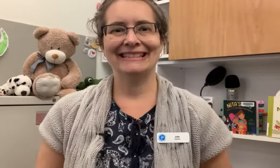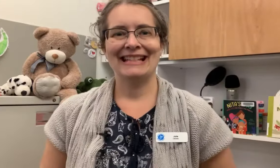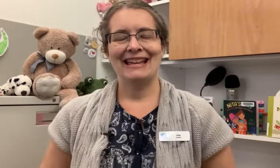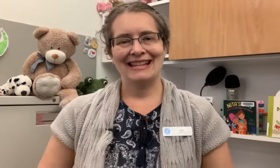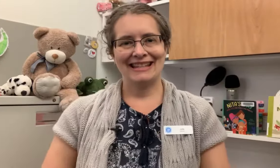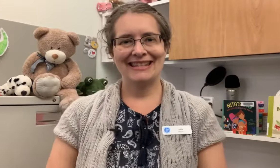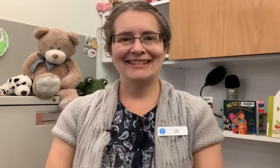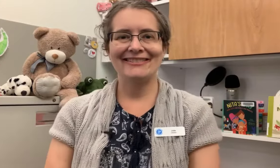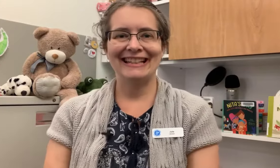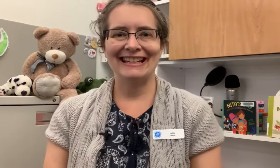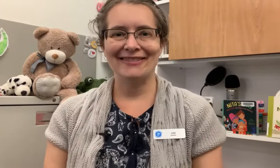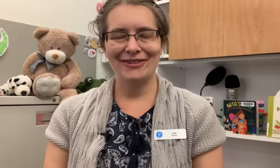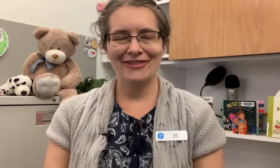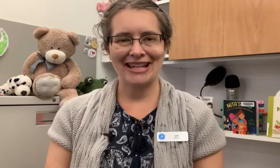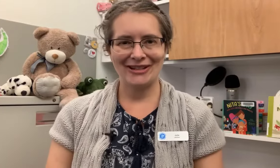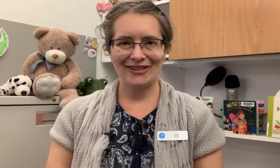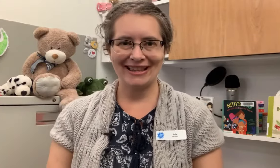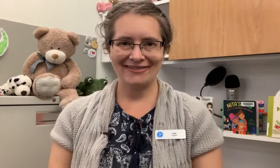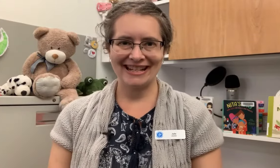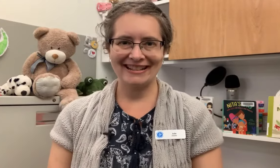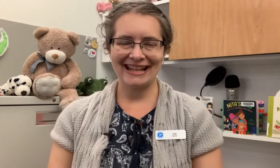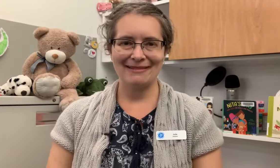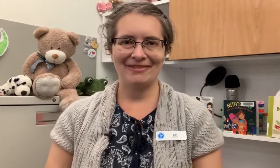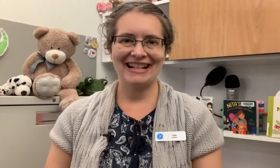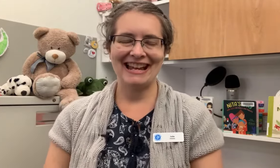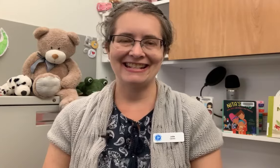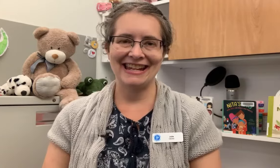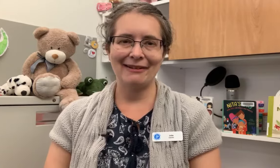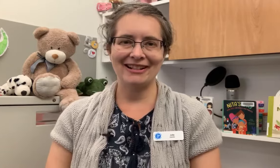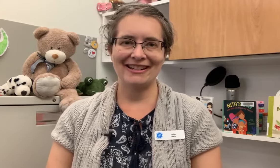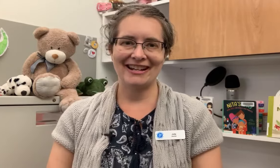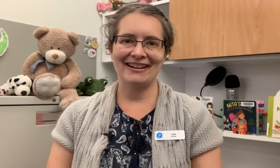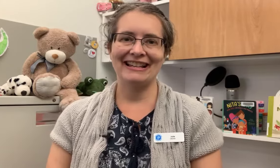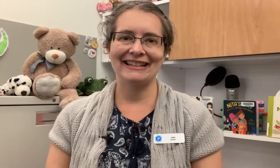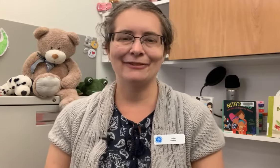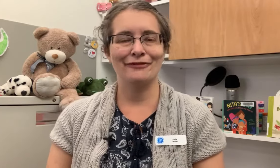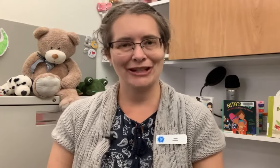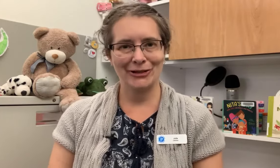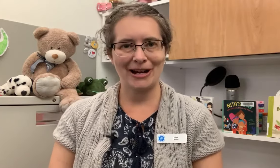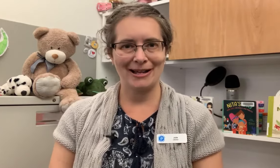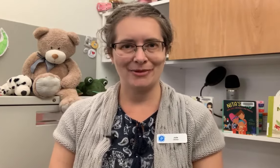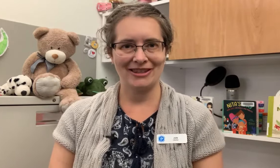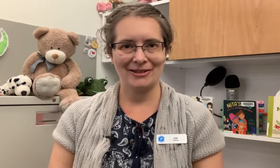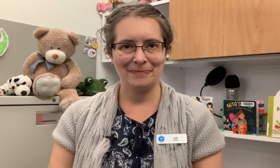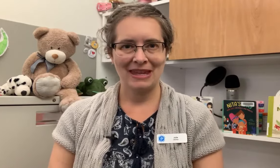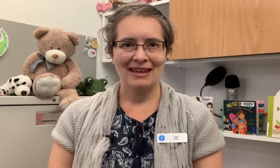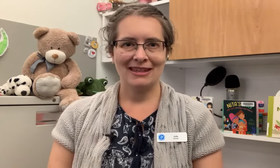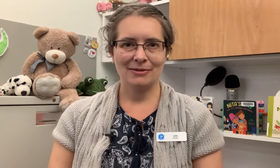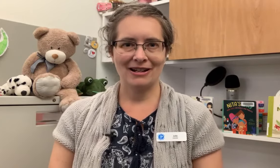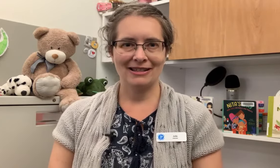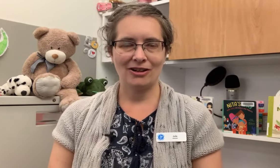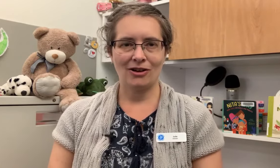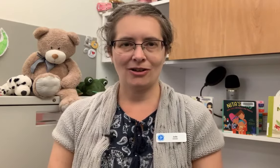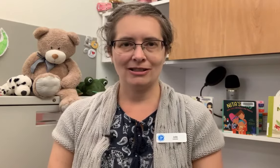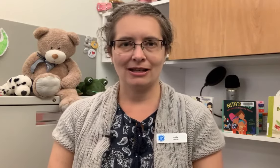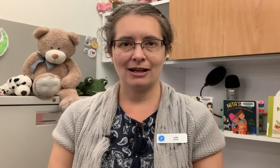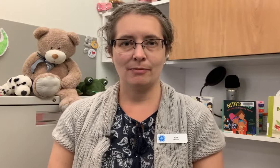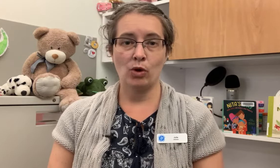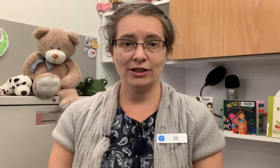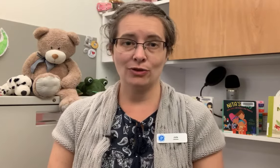Hello, it's Julie from Vancouver Island Regional Library, and today I want to share a little finger rhyme with you. This one is called 1, 2,